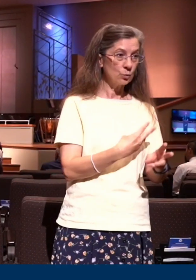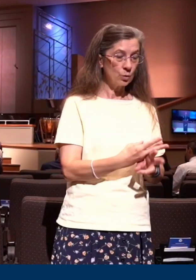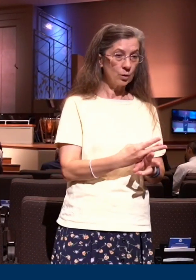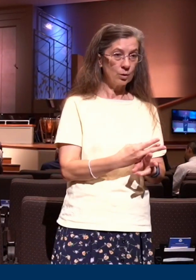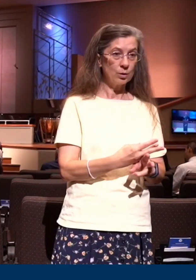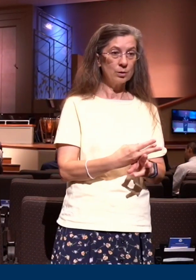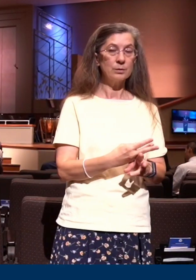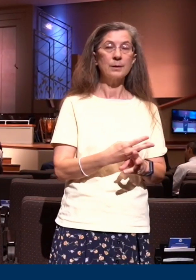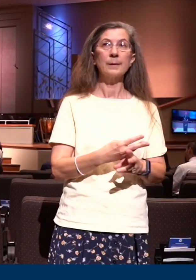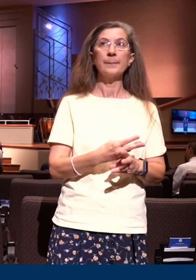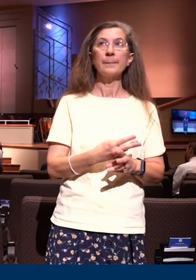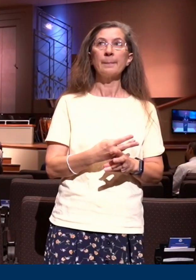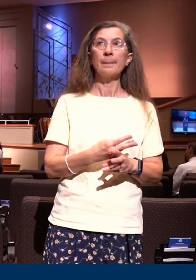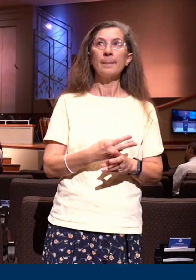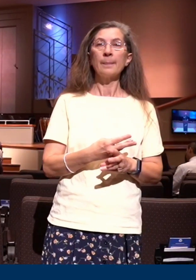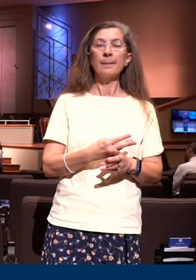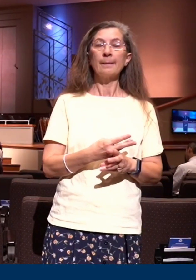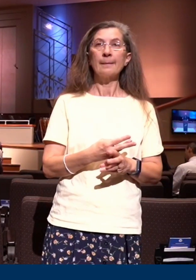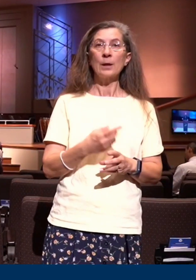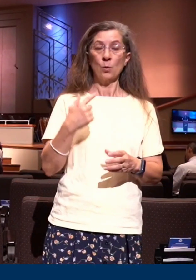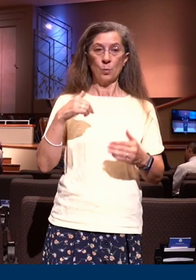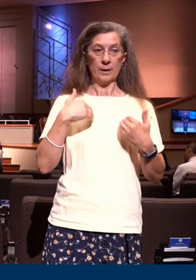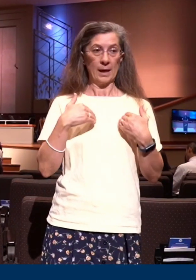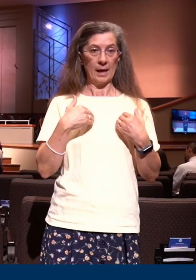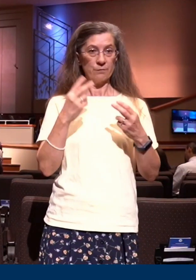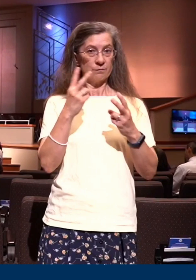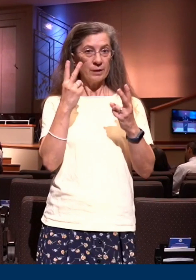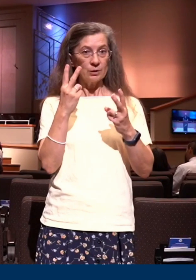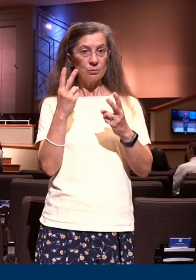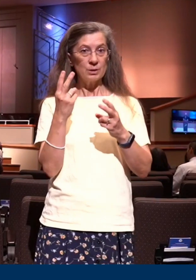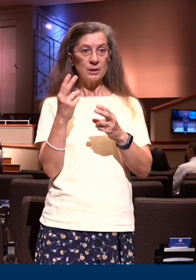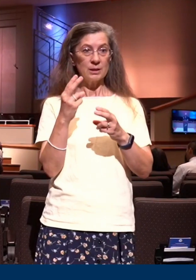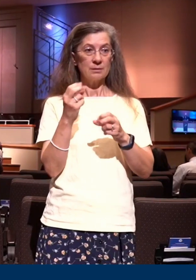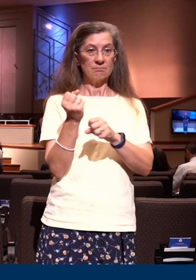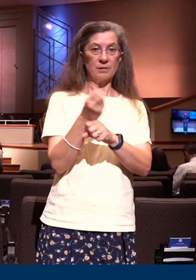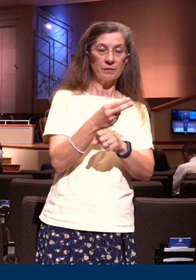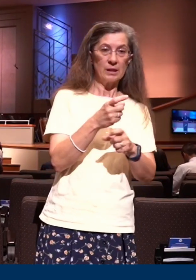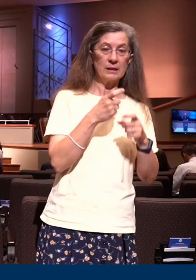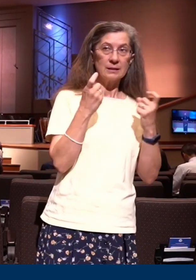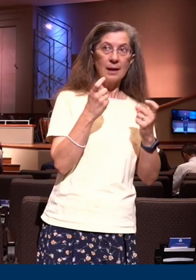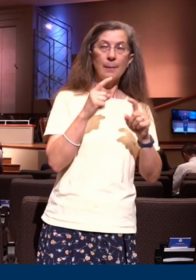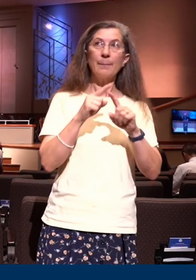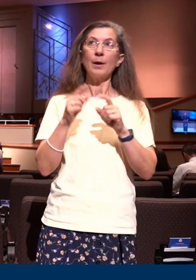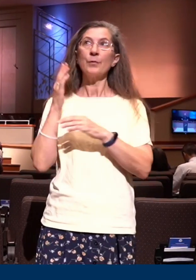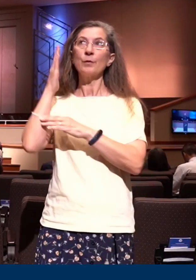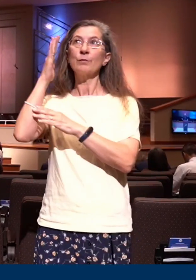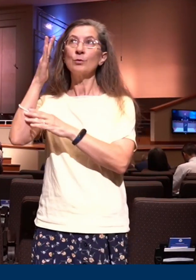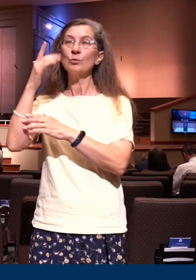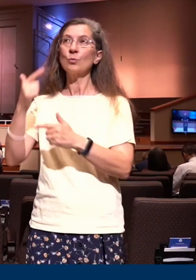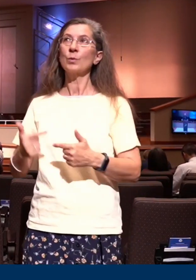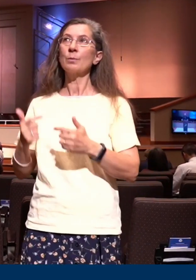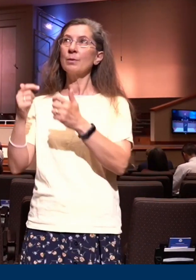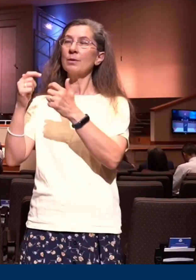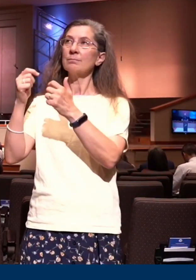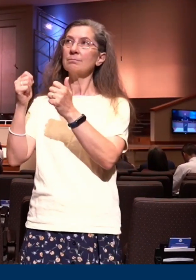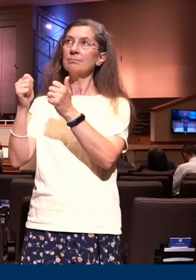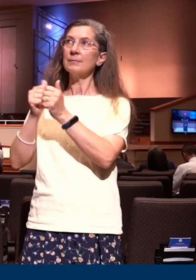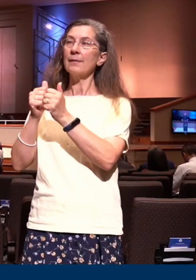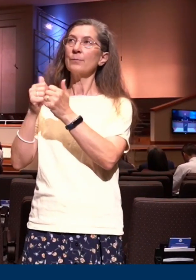work at the cross can we find victory over sin, but we will ultimately live with Him forever. ever. The Bible says this in verse number